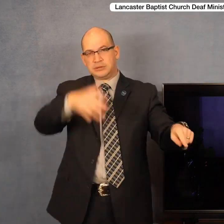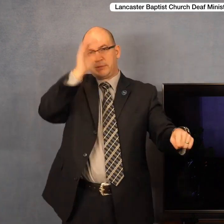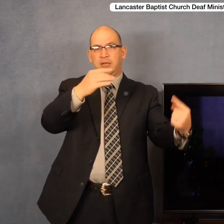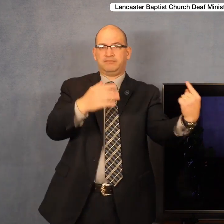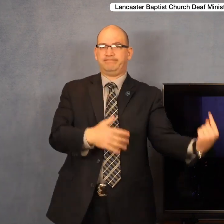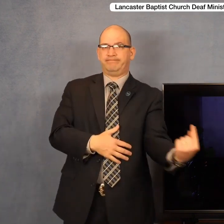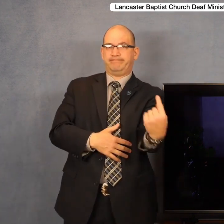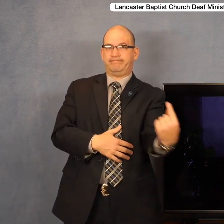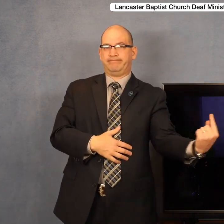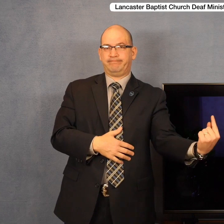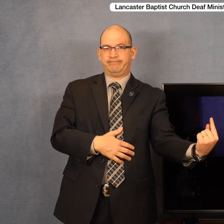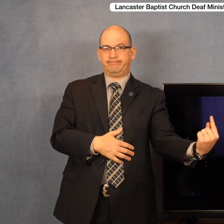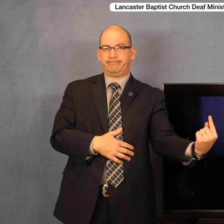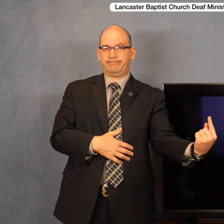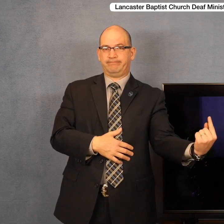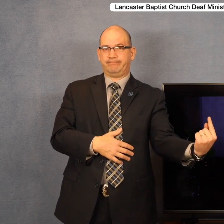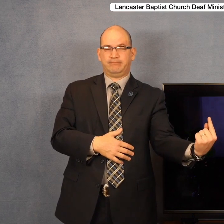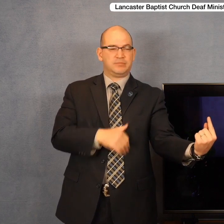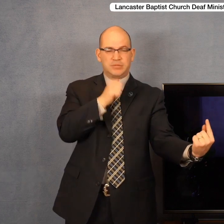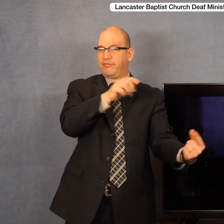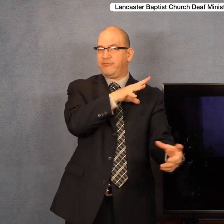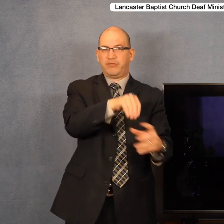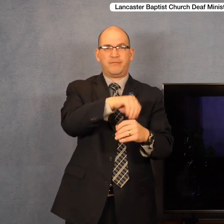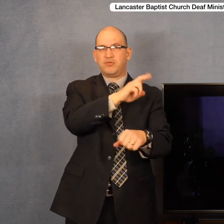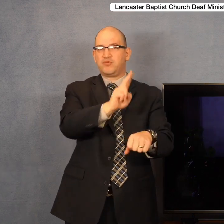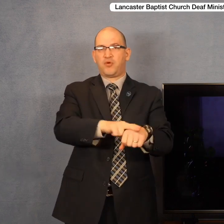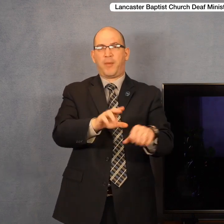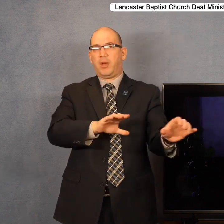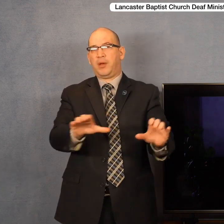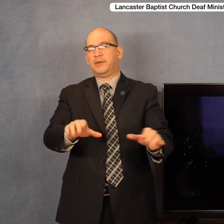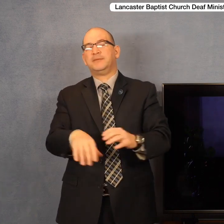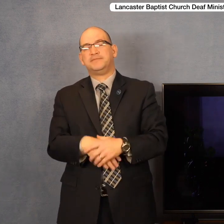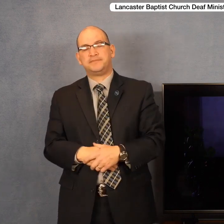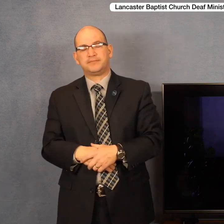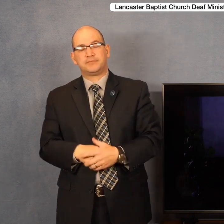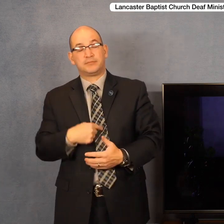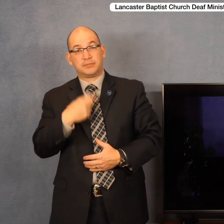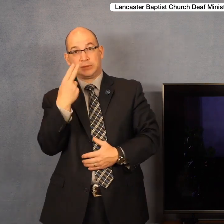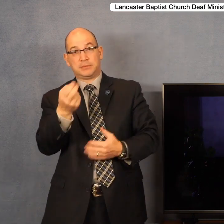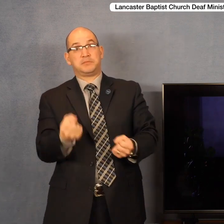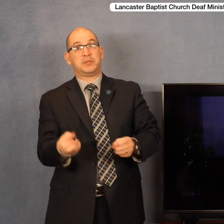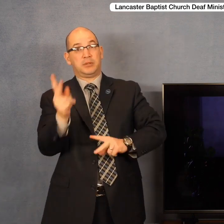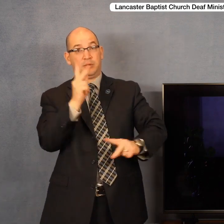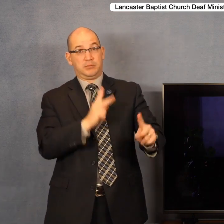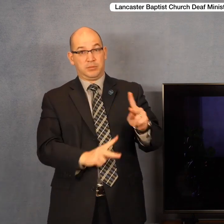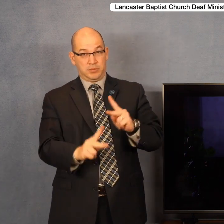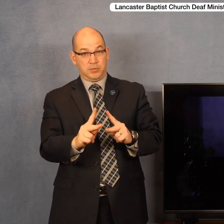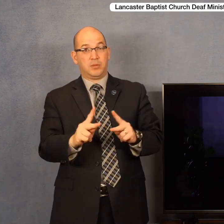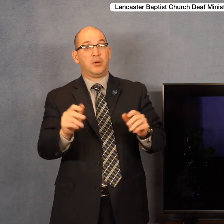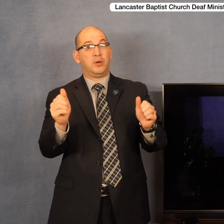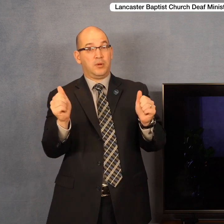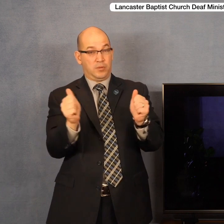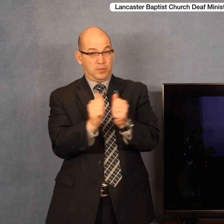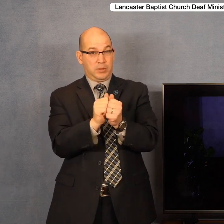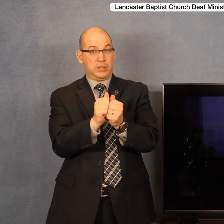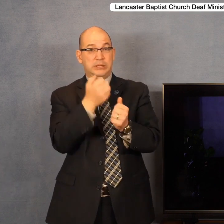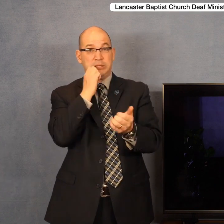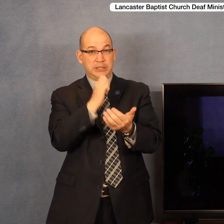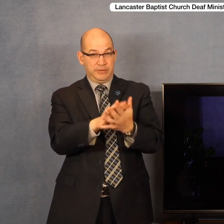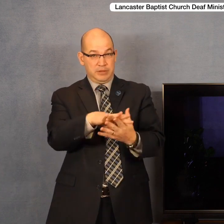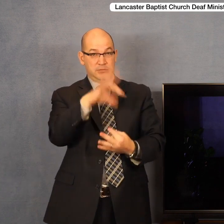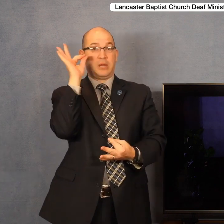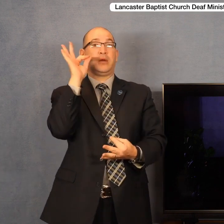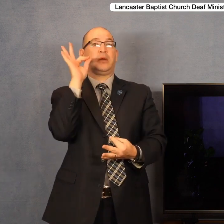from the normal activities of life. And I have seen many under the influence of the occult, many who have